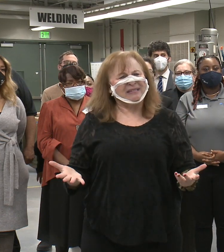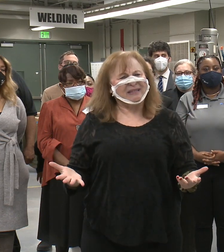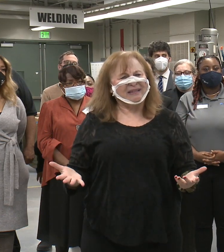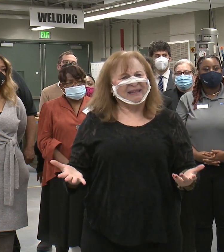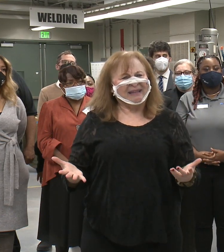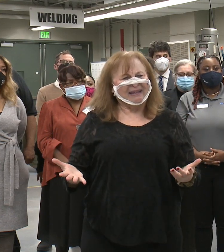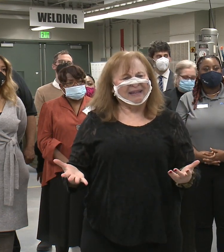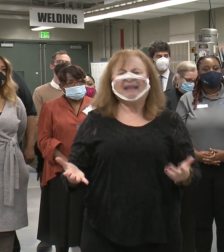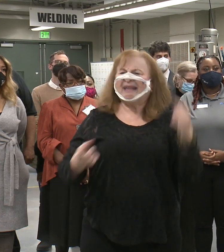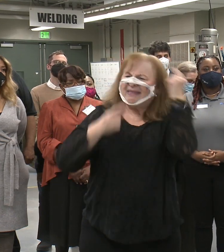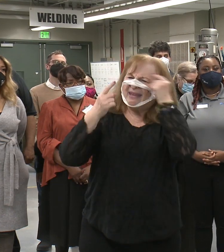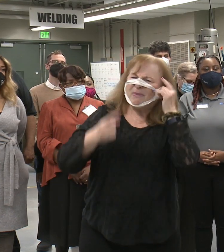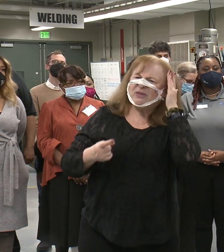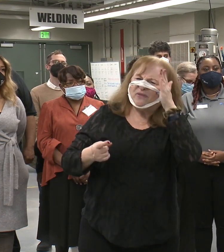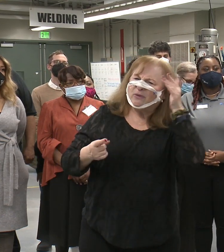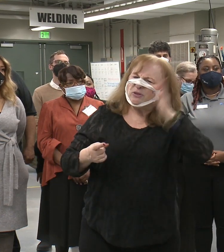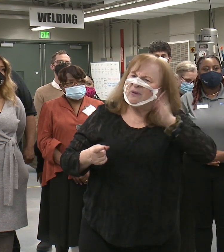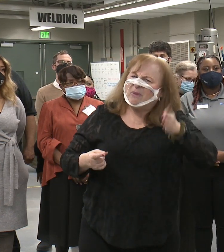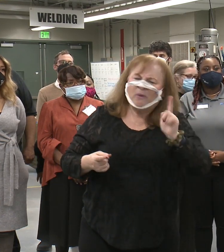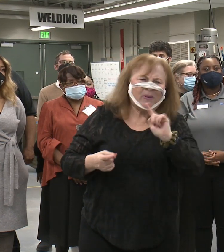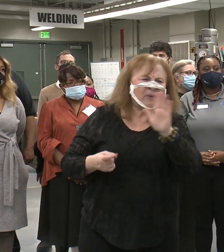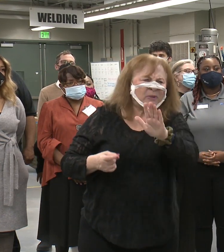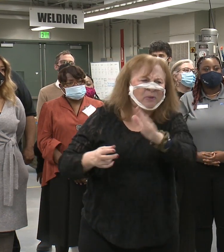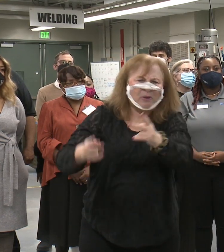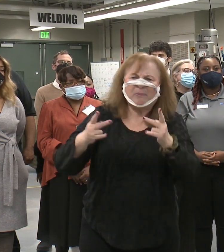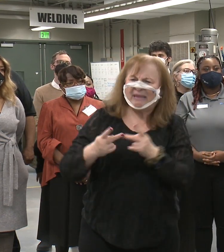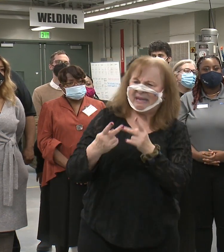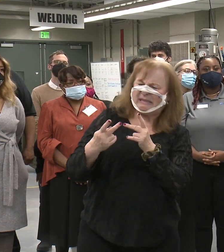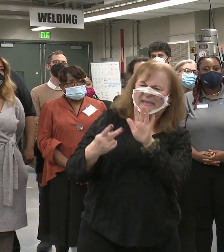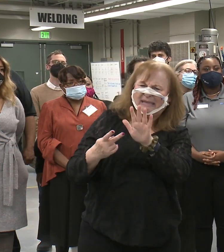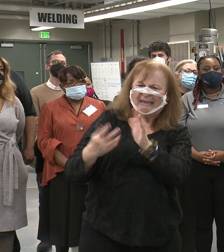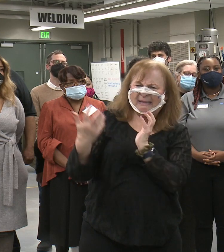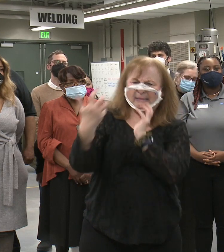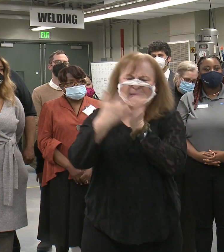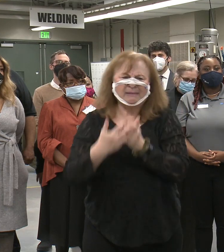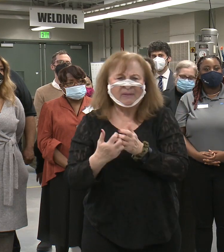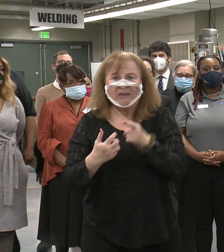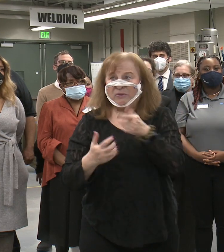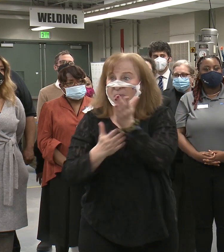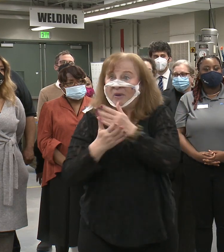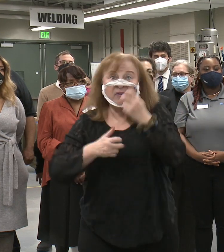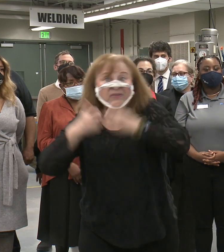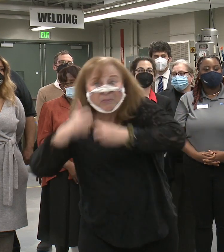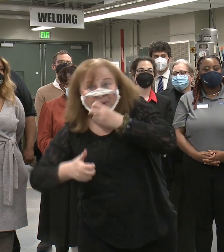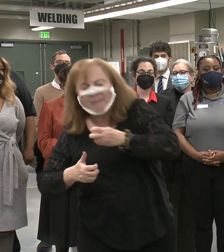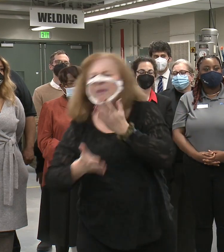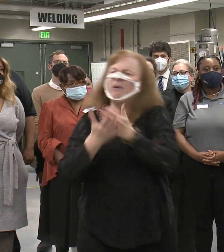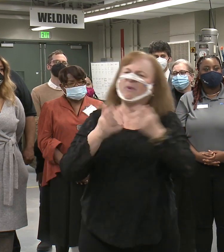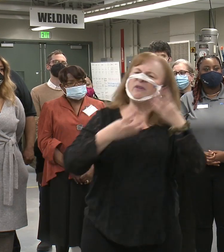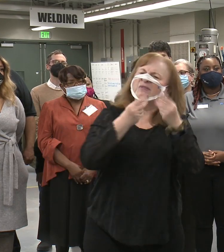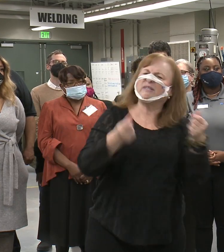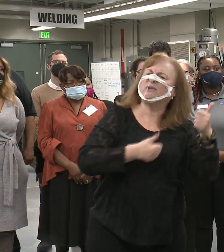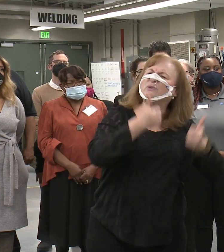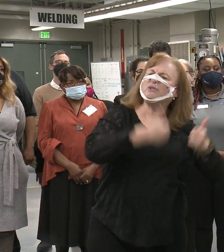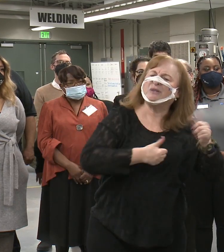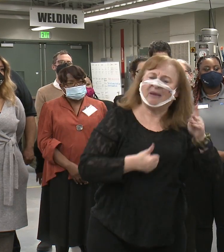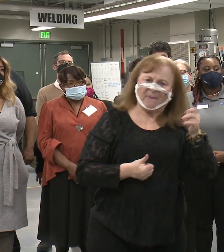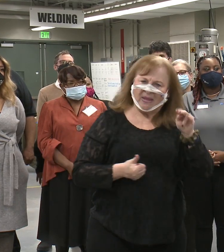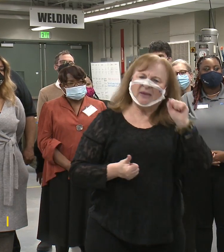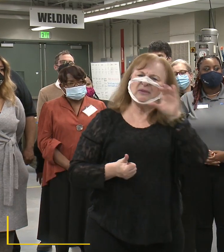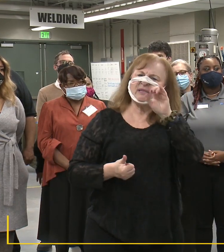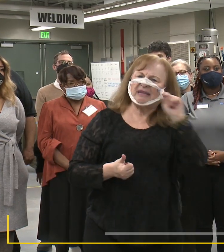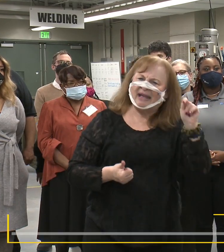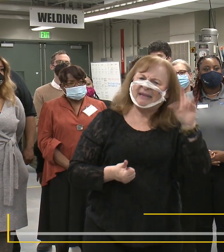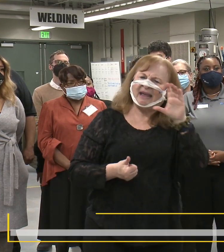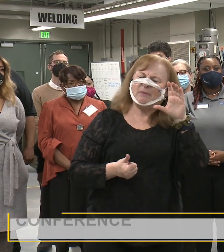Really think about the future of Baltimore and where your place in it is. Are you going to be part of the problem or part of the solution? Mayor Scott and the